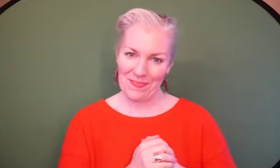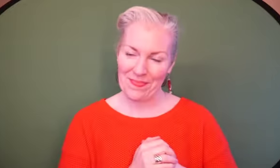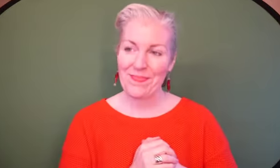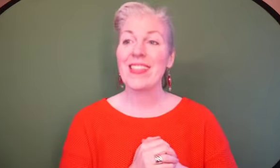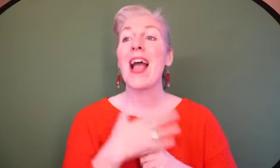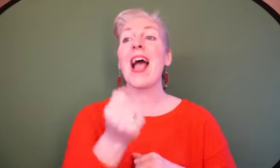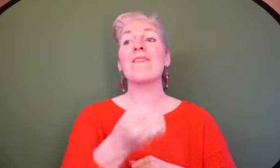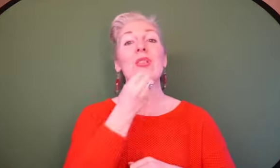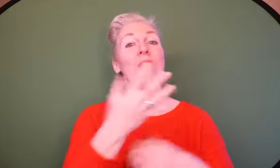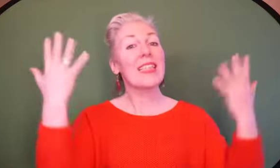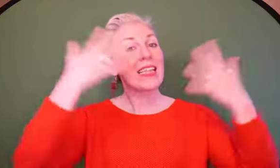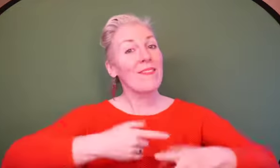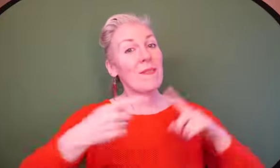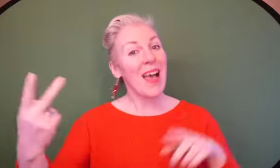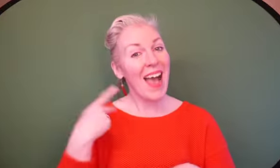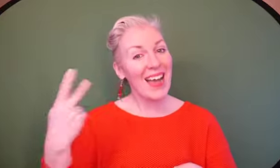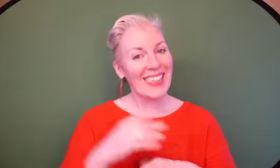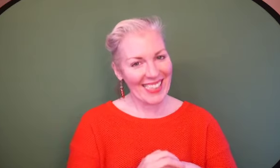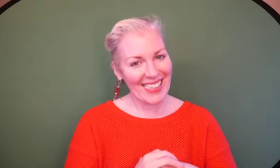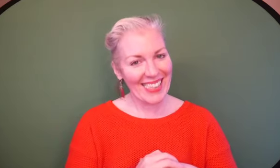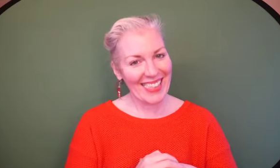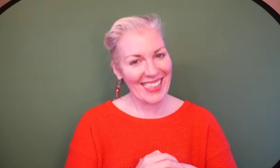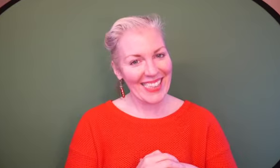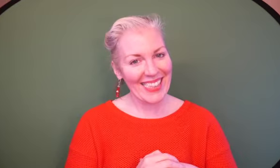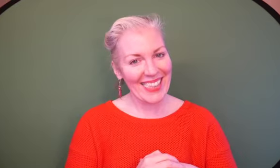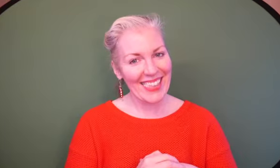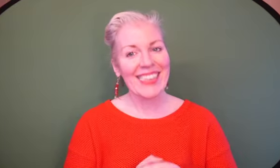Oh, no. This